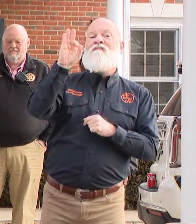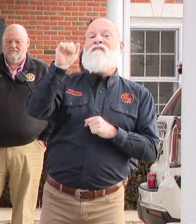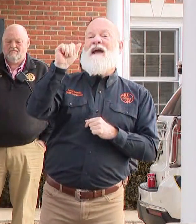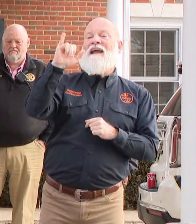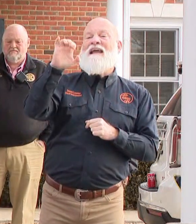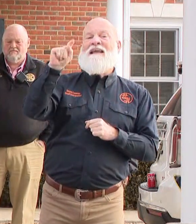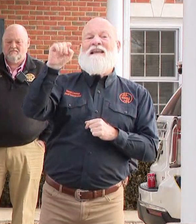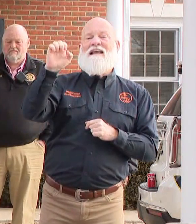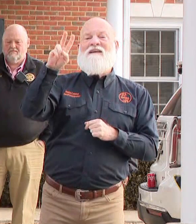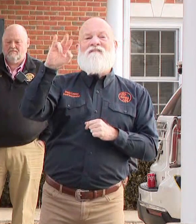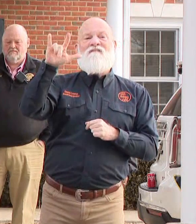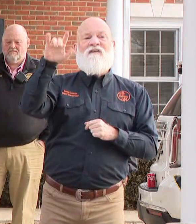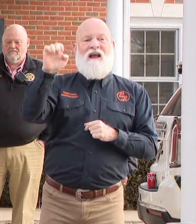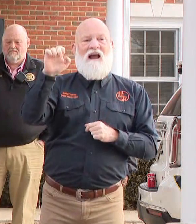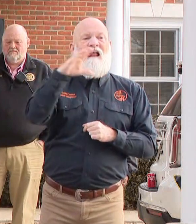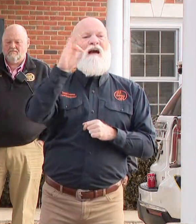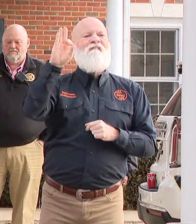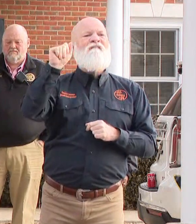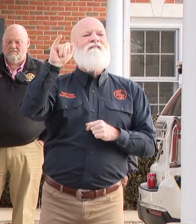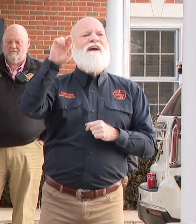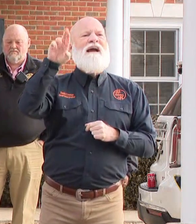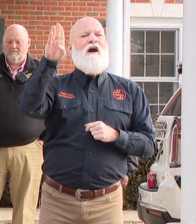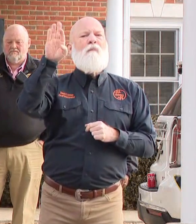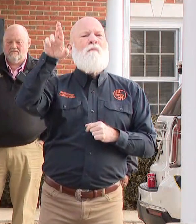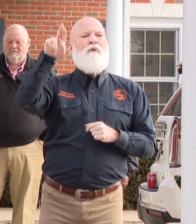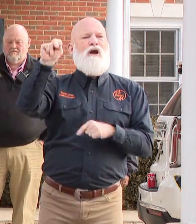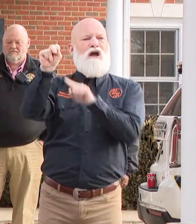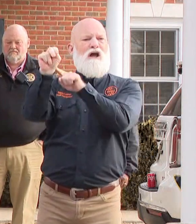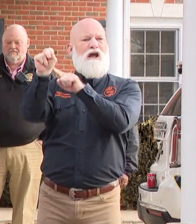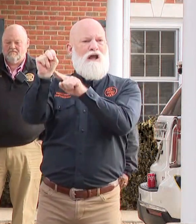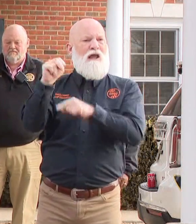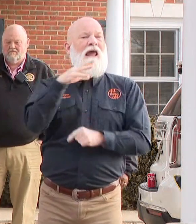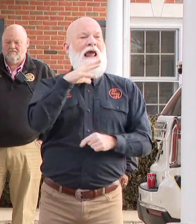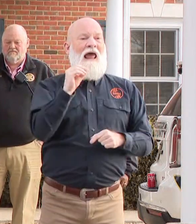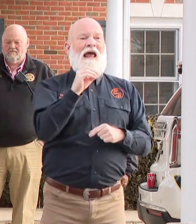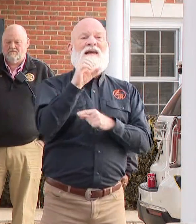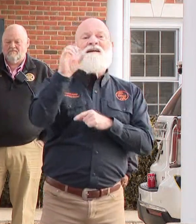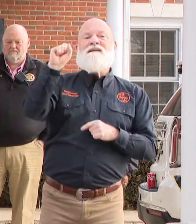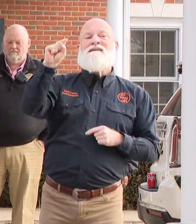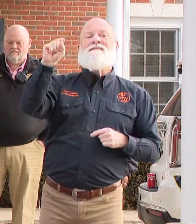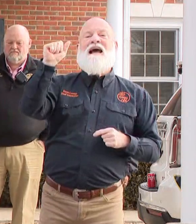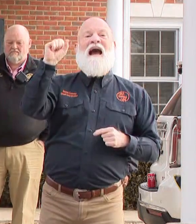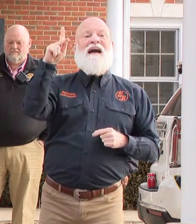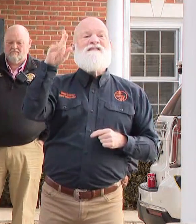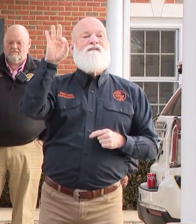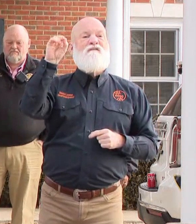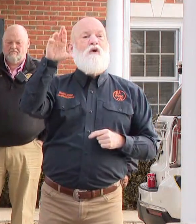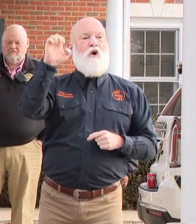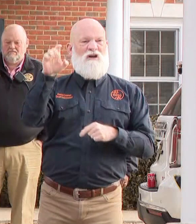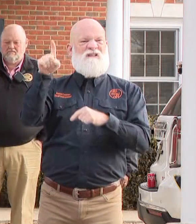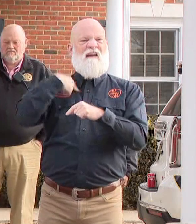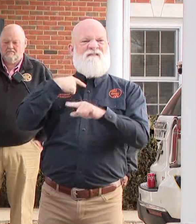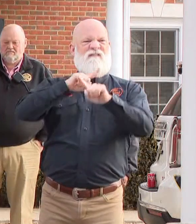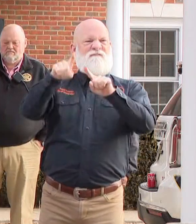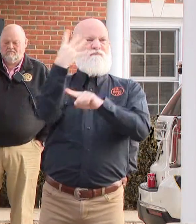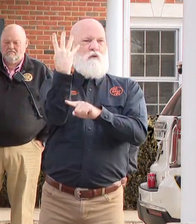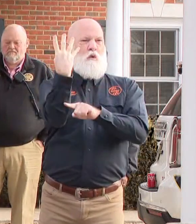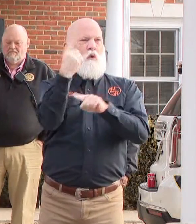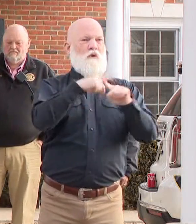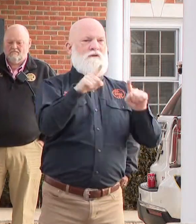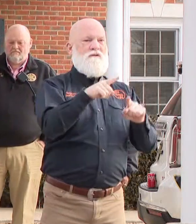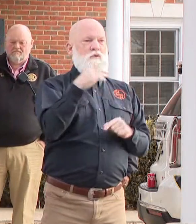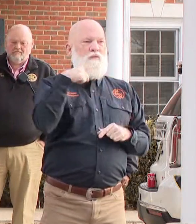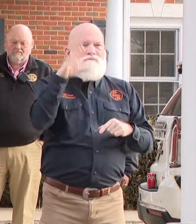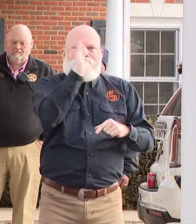Fairburn, and Task Force Four from Georgia Search and Rescue, along with many other volunteer organizations.